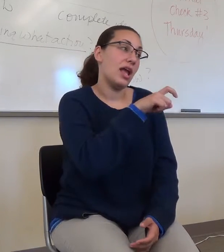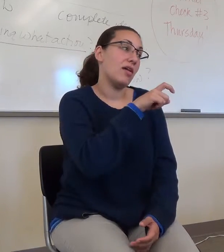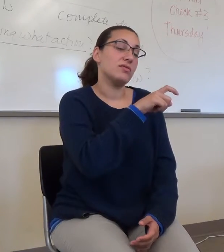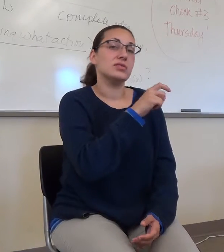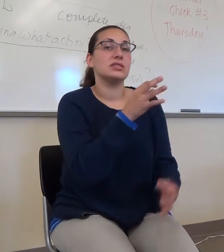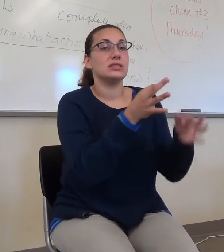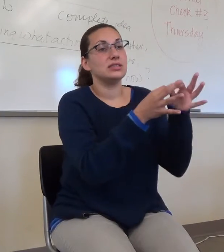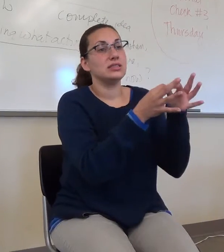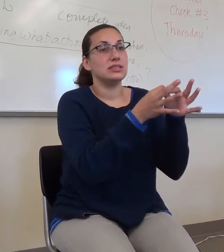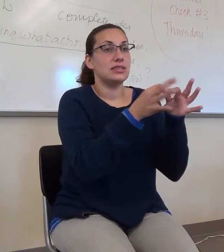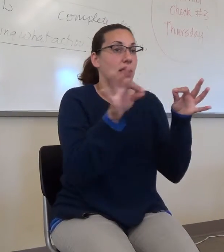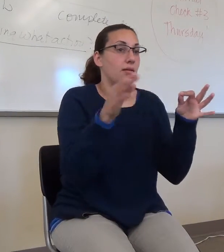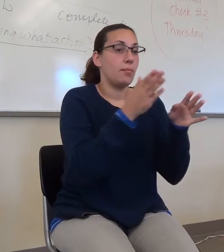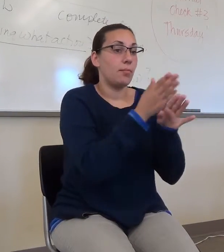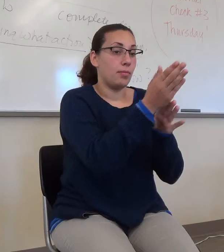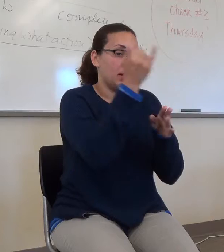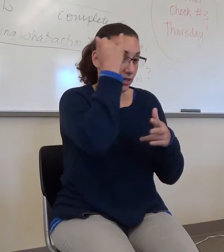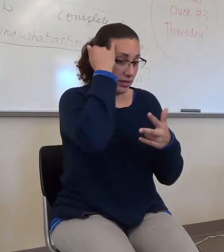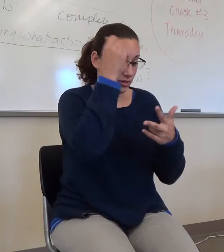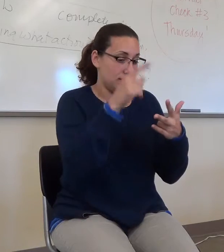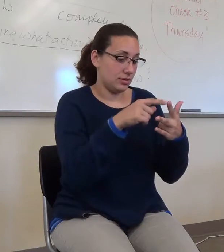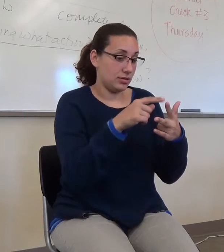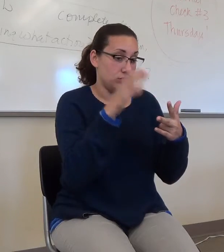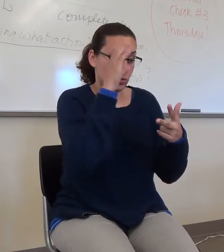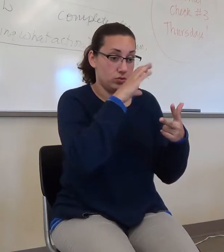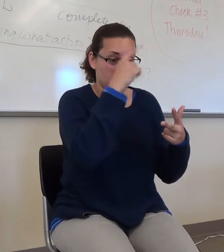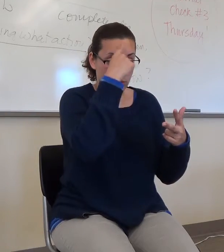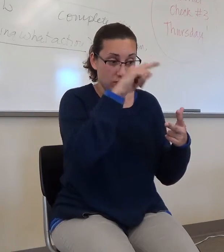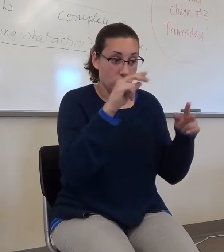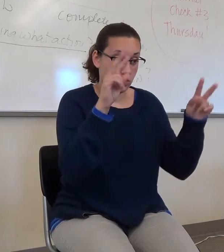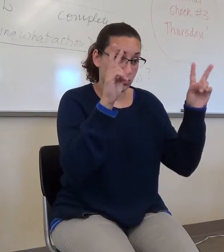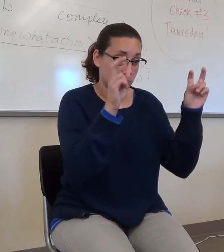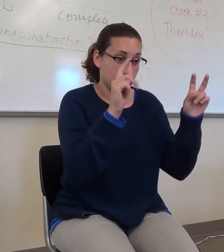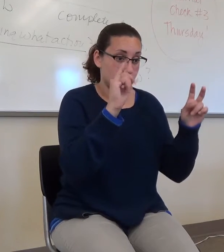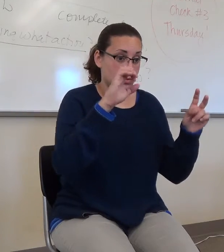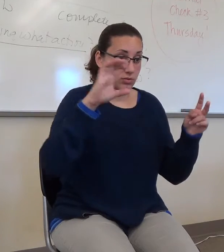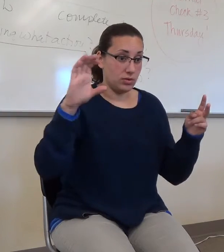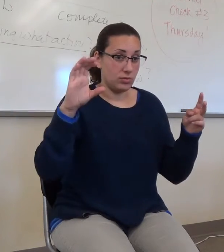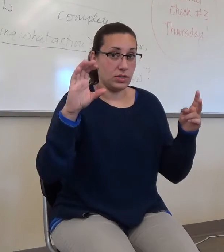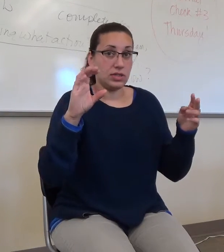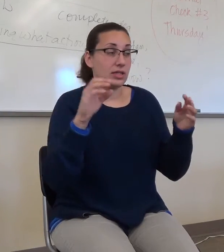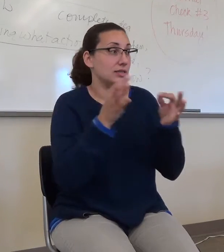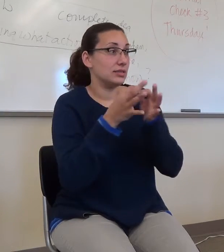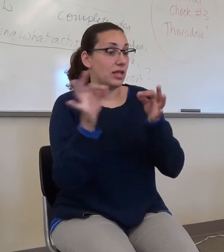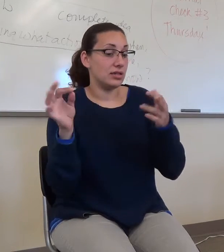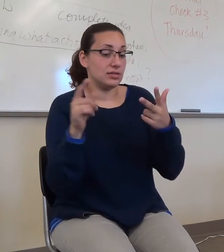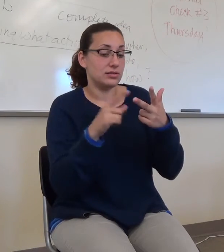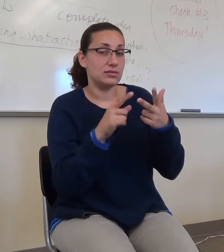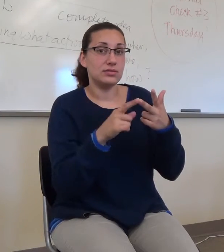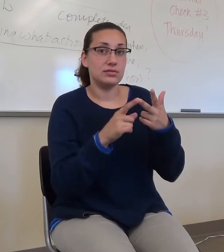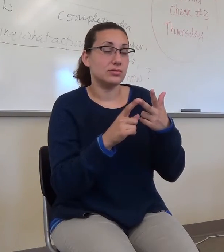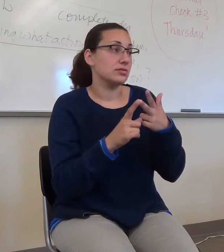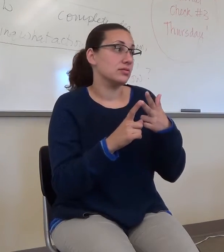idea, look for a topic sentence, and this really is, three is the closest,